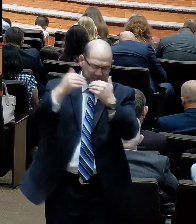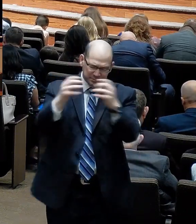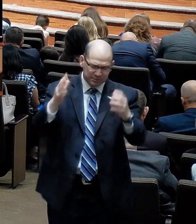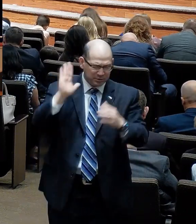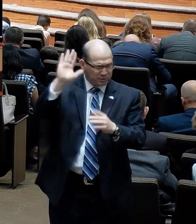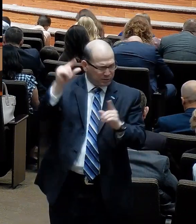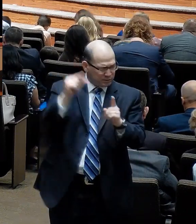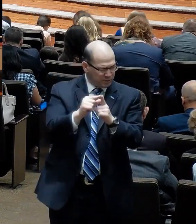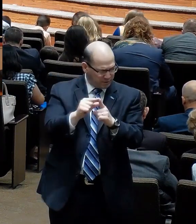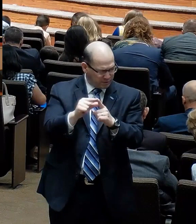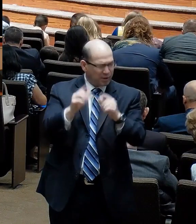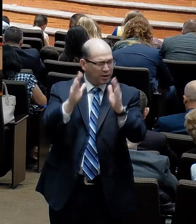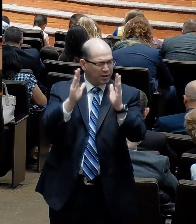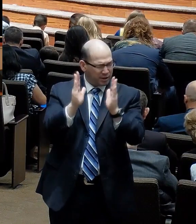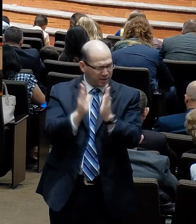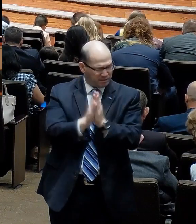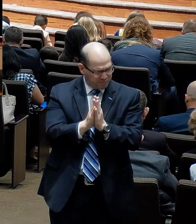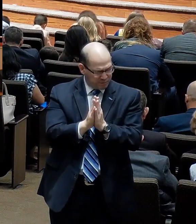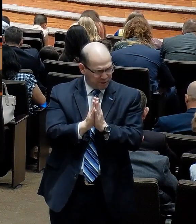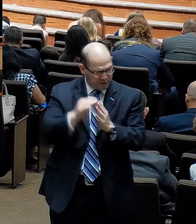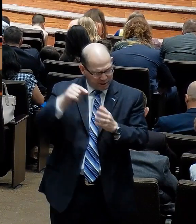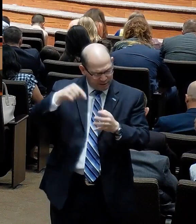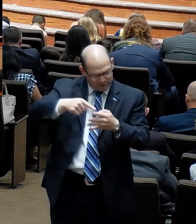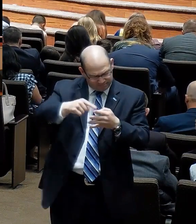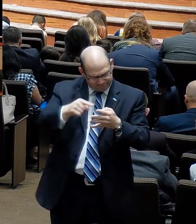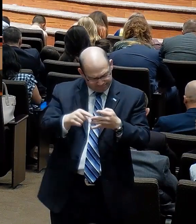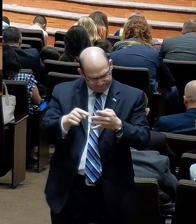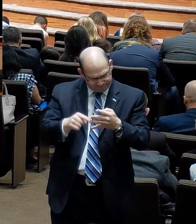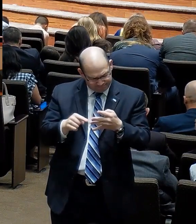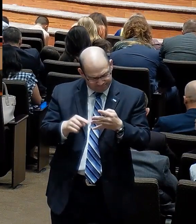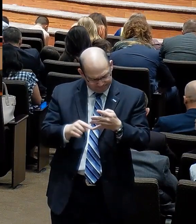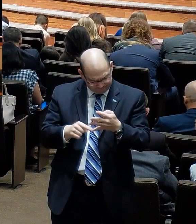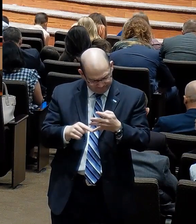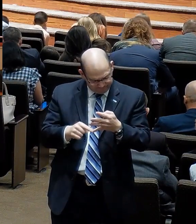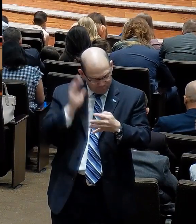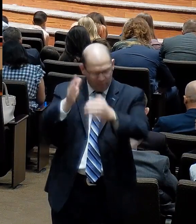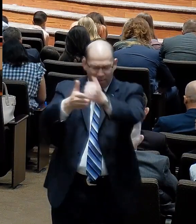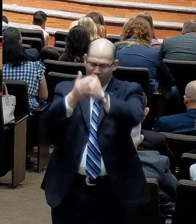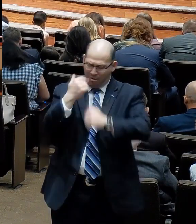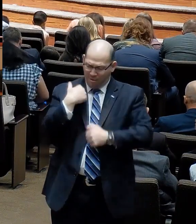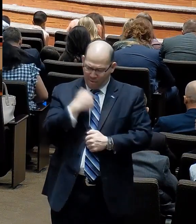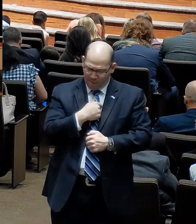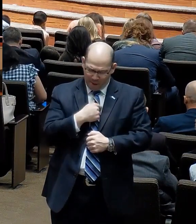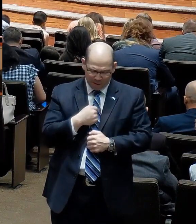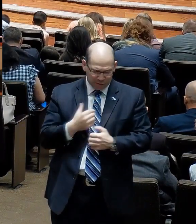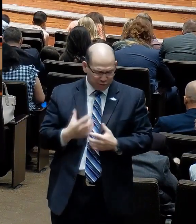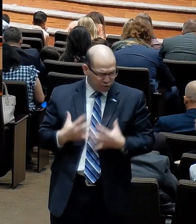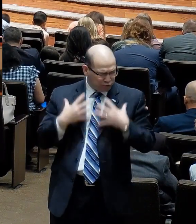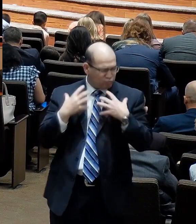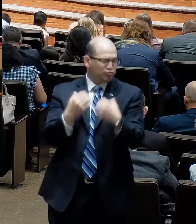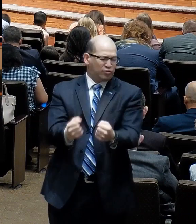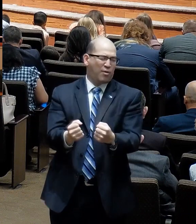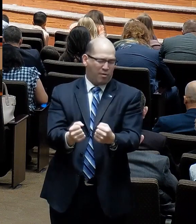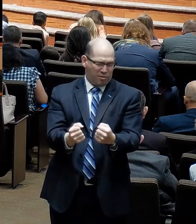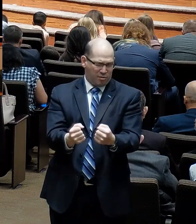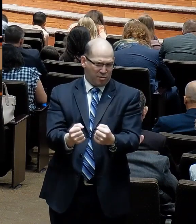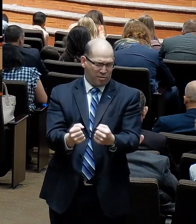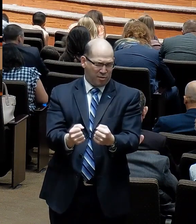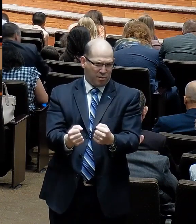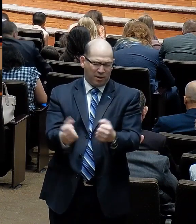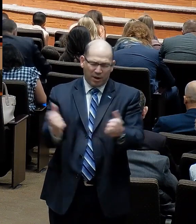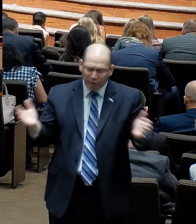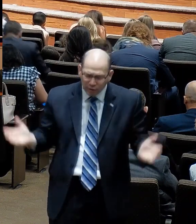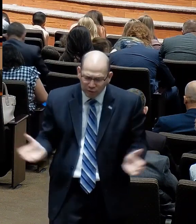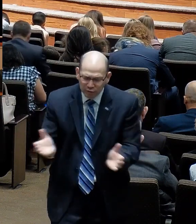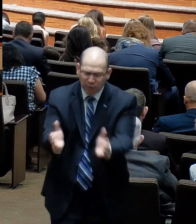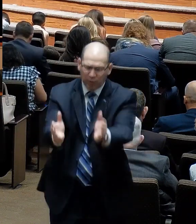don't know who they were for, but I pray that you would use them to encourage and to strengthen some of your people, some pastors, ministry workers, church